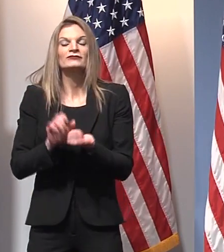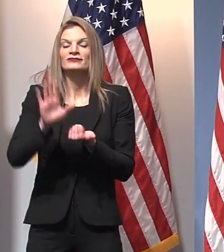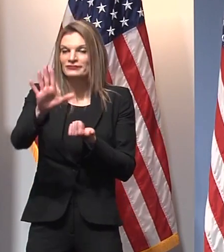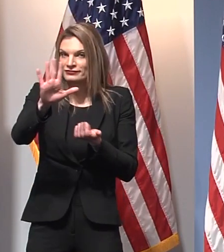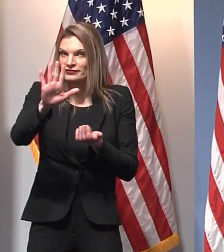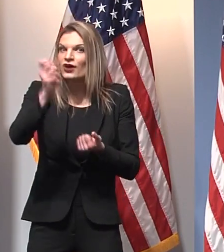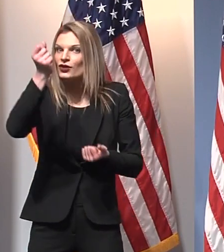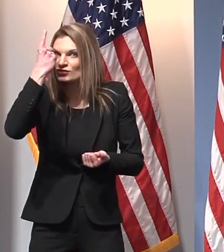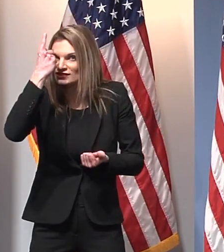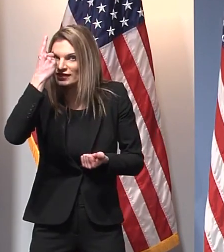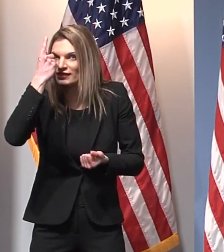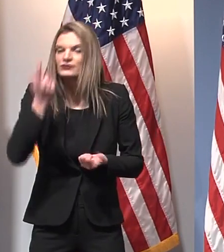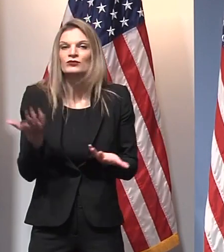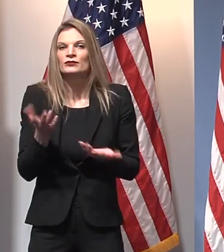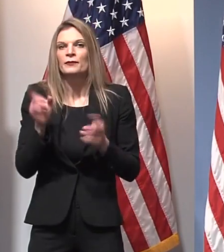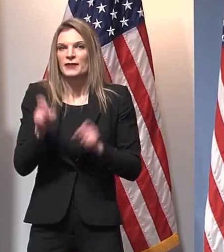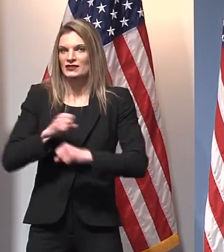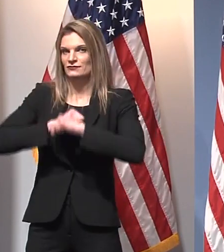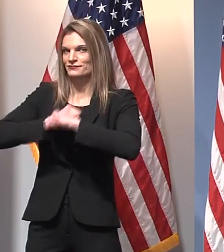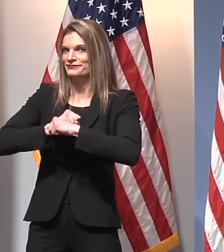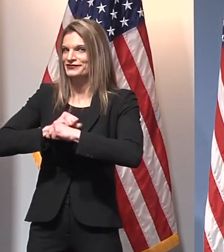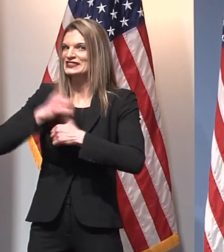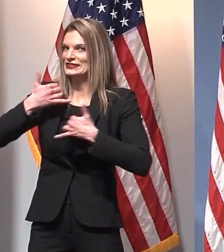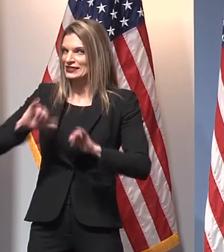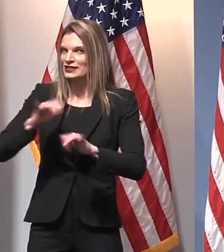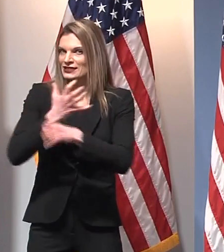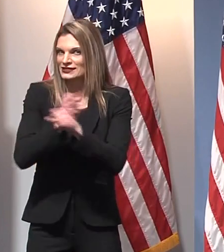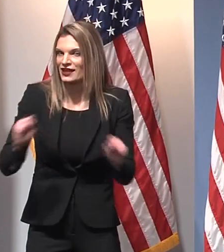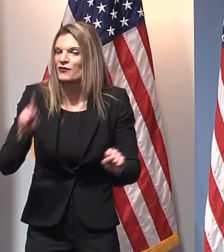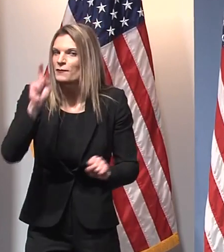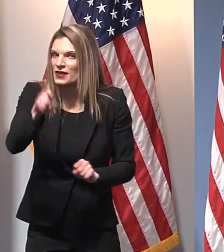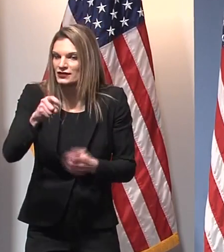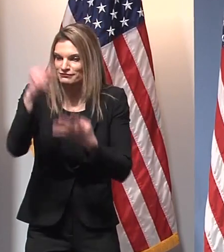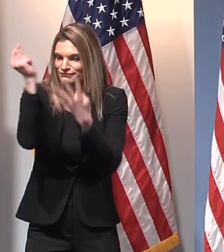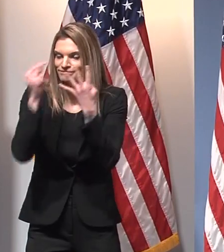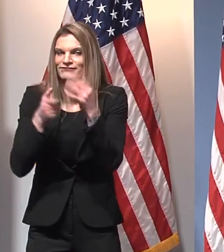ensure that we're putting our mitigation measures in place.